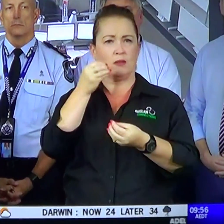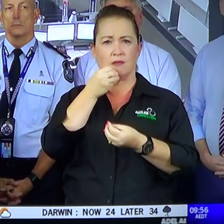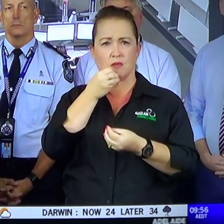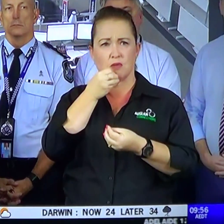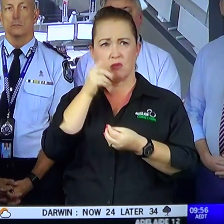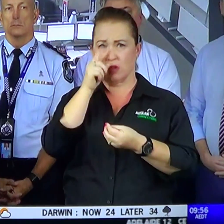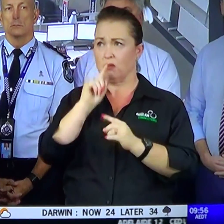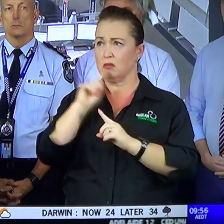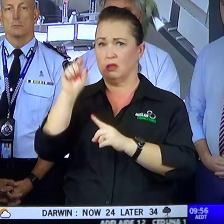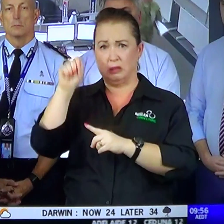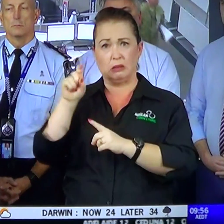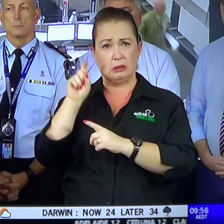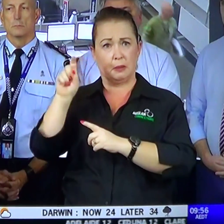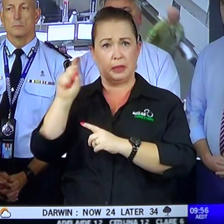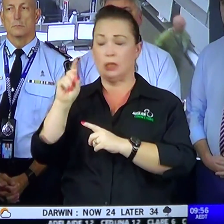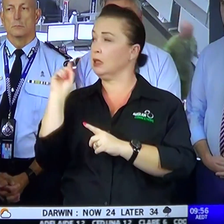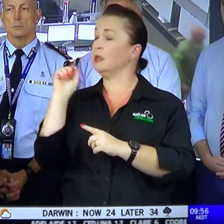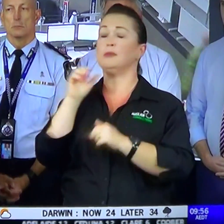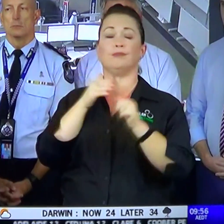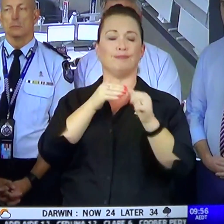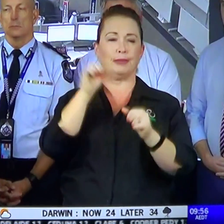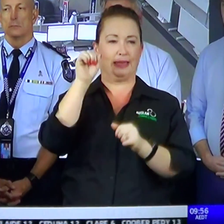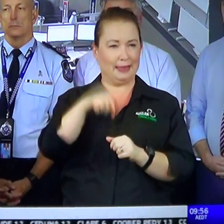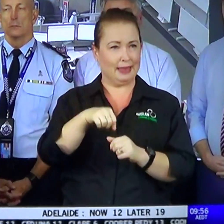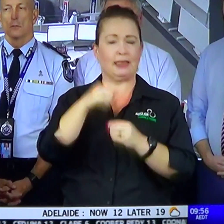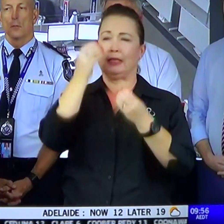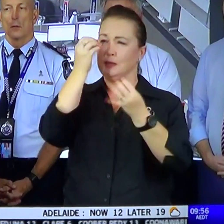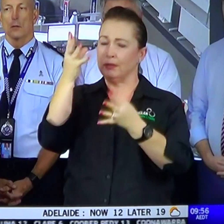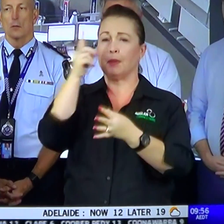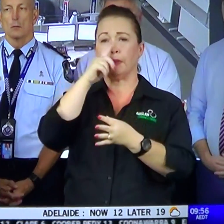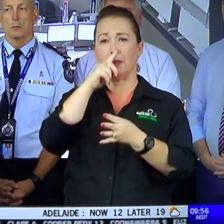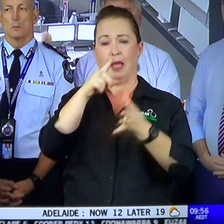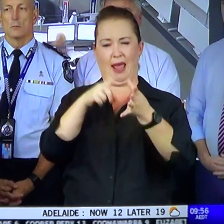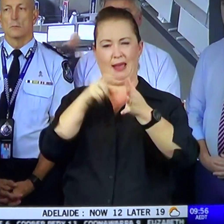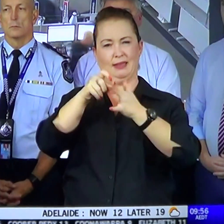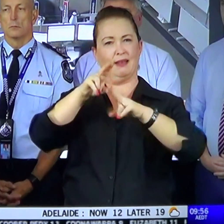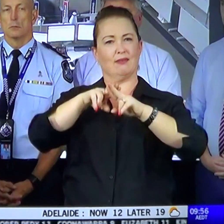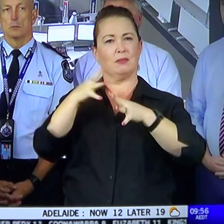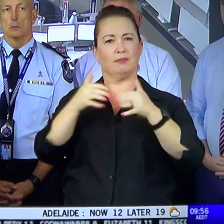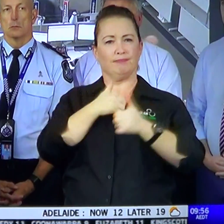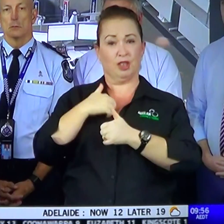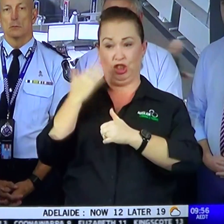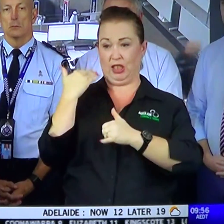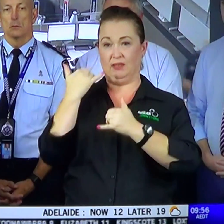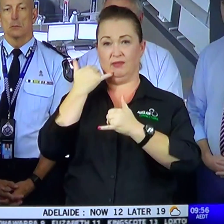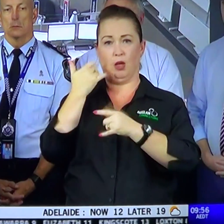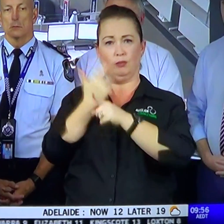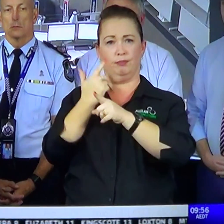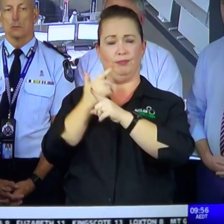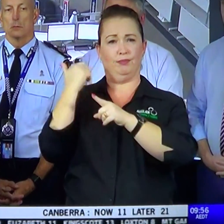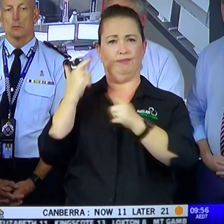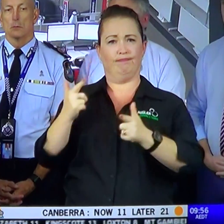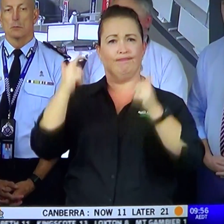you reassure them that some help has come? Yes, I can reassure people there that the ADF, I've just got off the phone from Brigadier Chris Field,